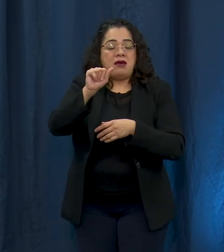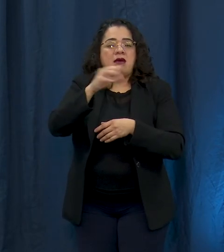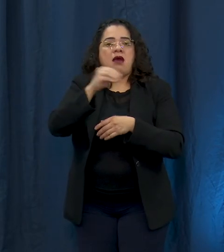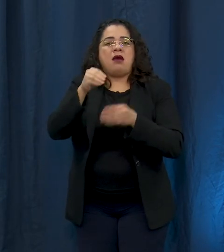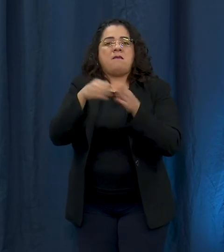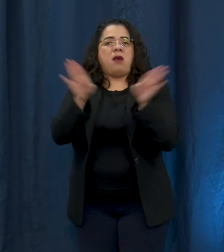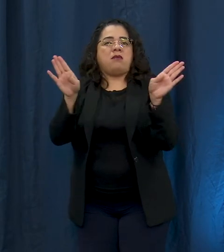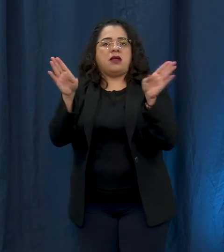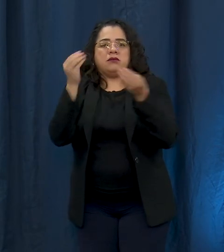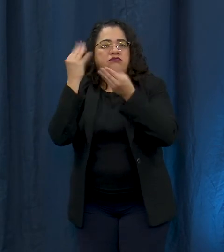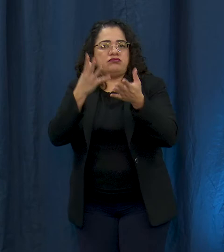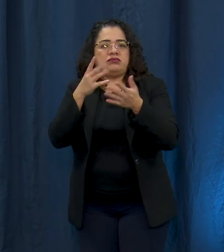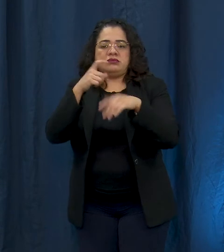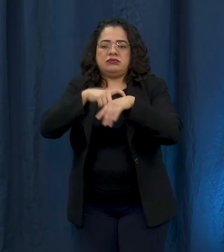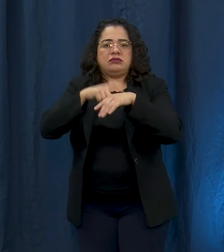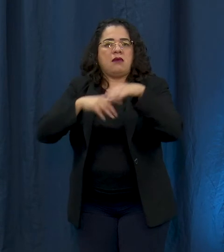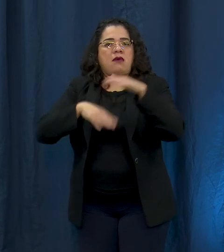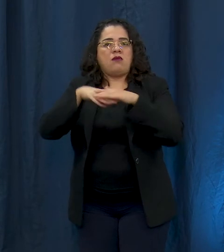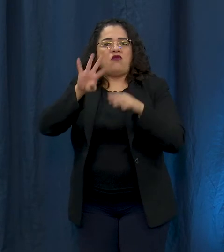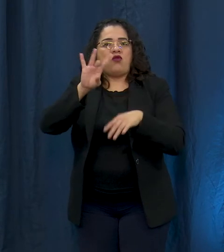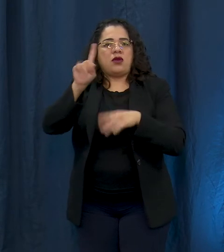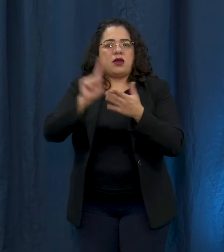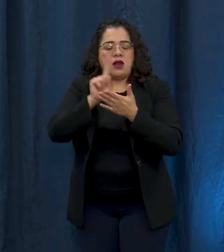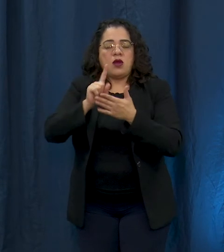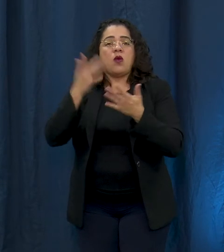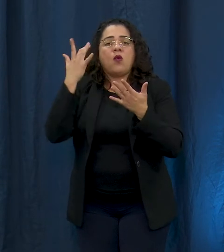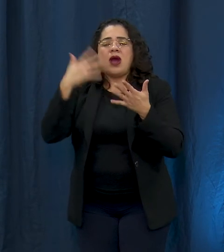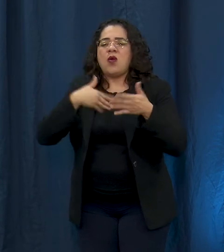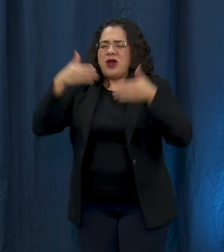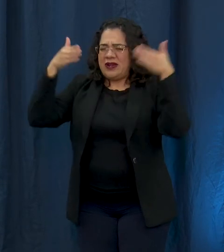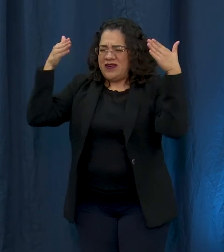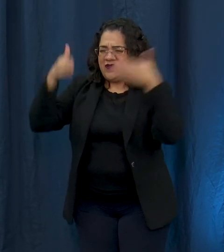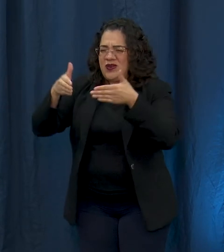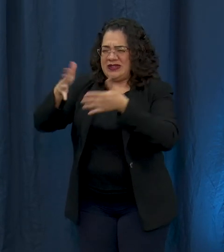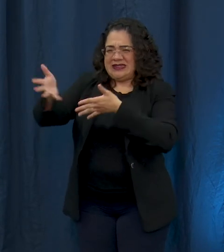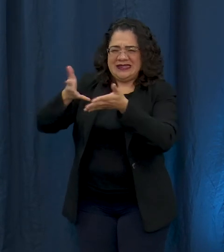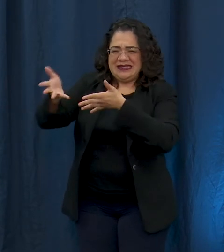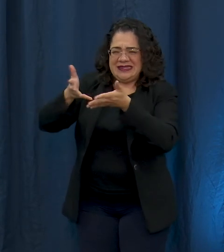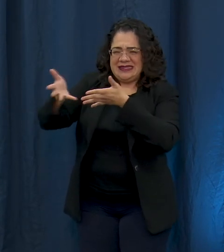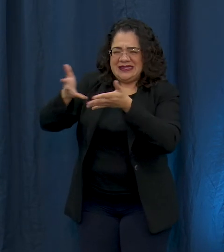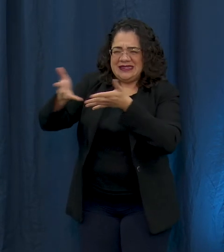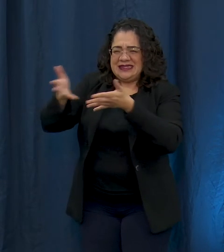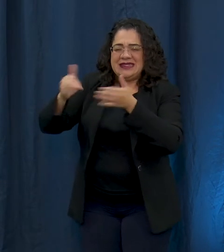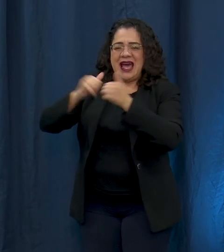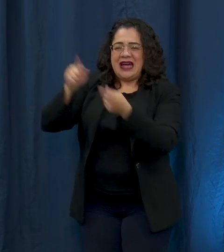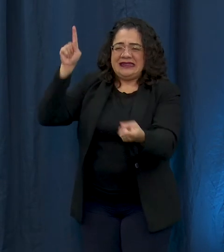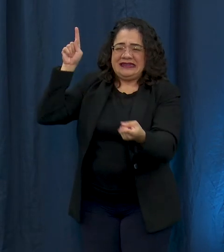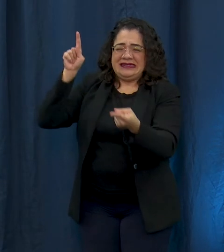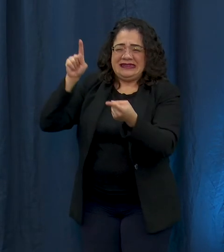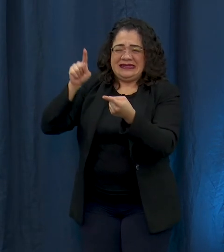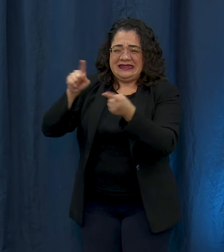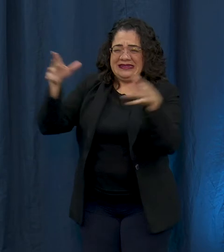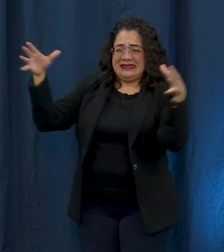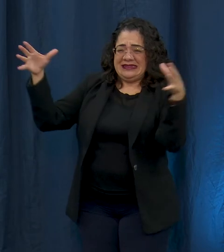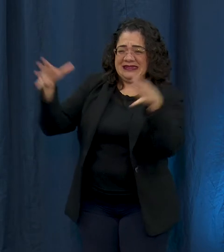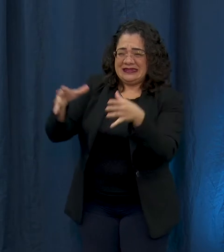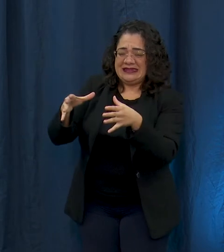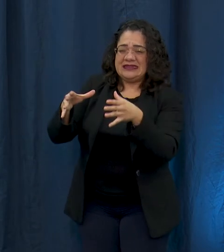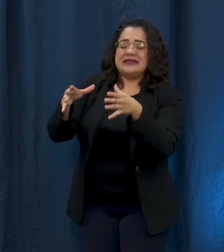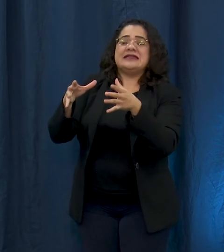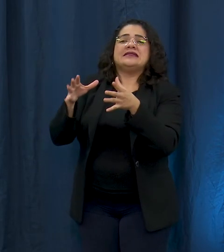We want to make sure that these facilities are able to focus on the crucial prevention and mitigation measures necessary